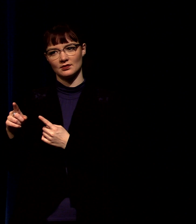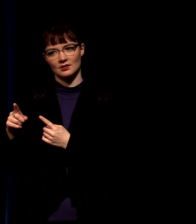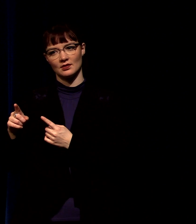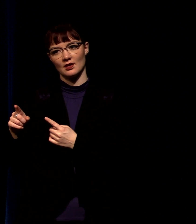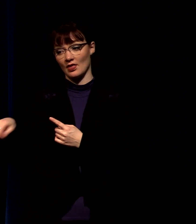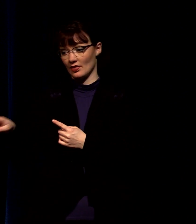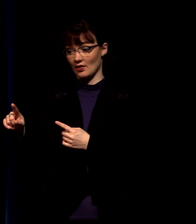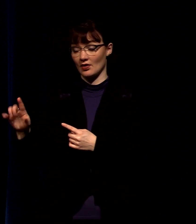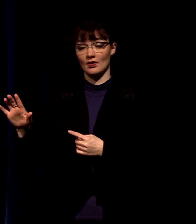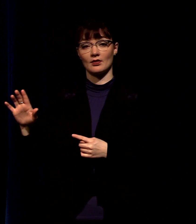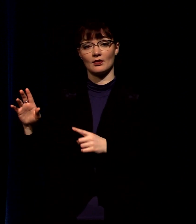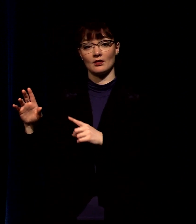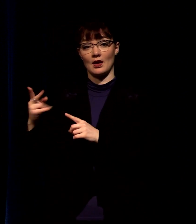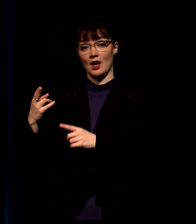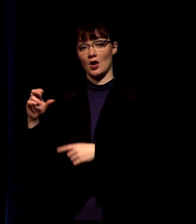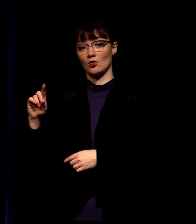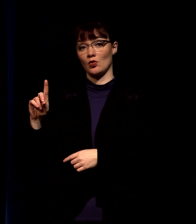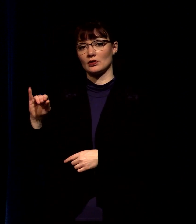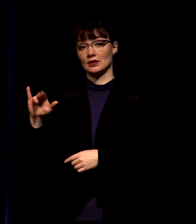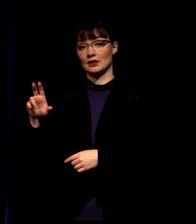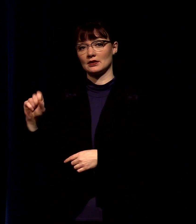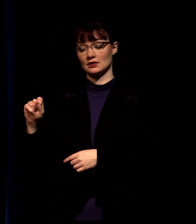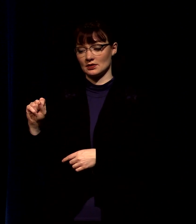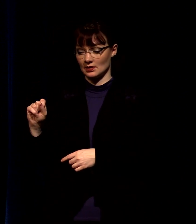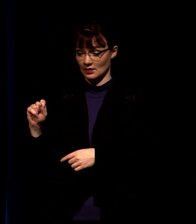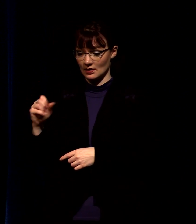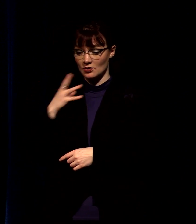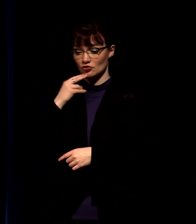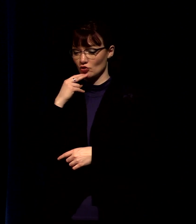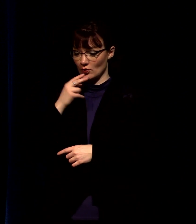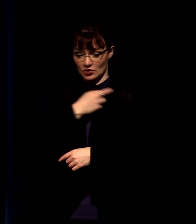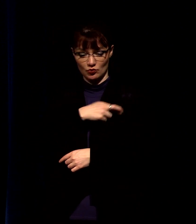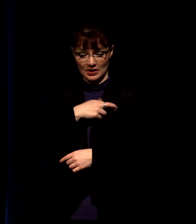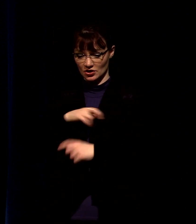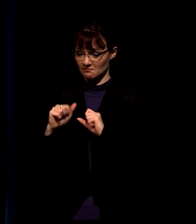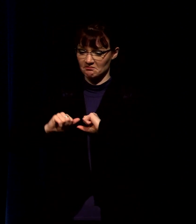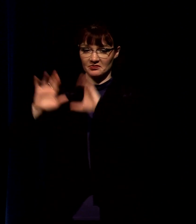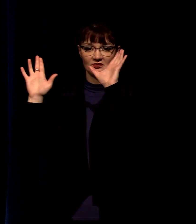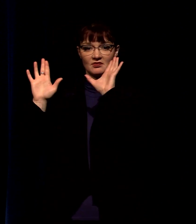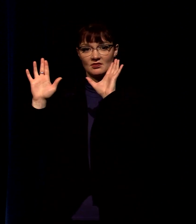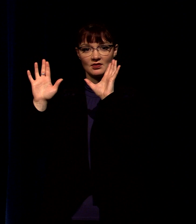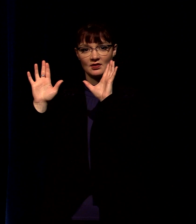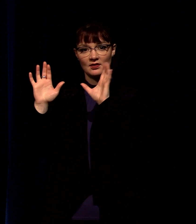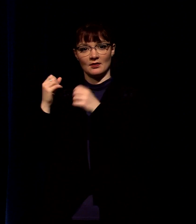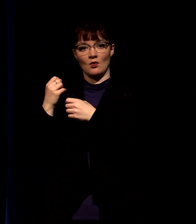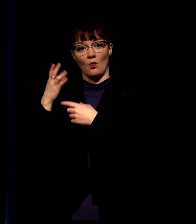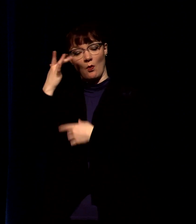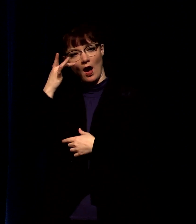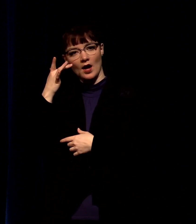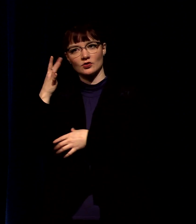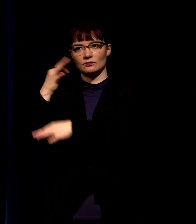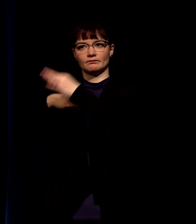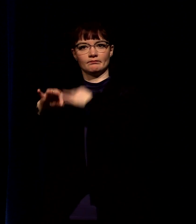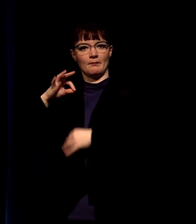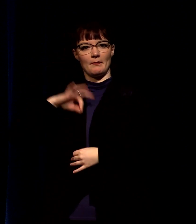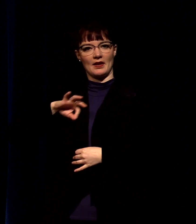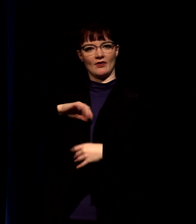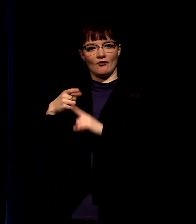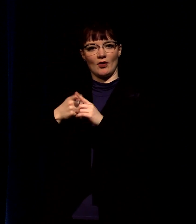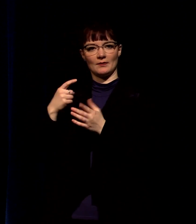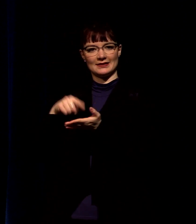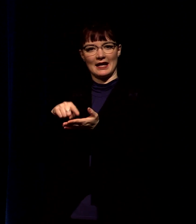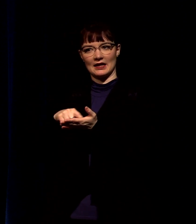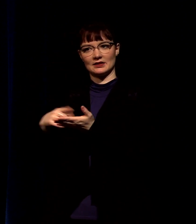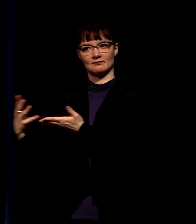sold out their jewish brothers and sisters okay they've sold them out they are living pretty well they're enjoying the the benefit of these higher